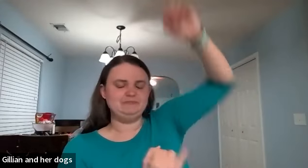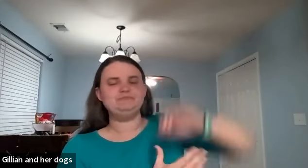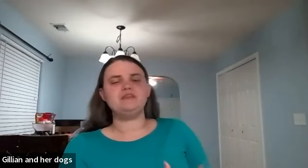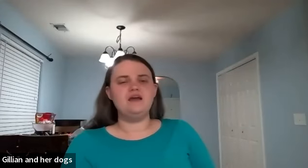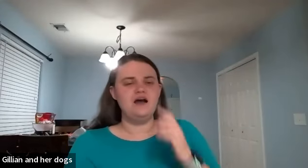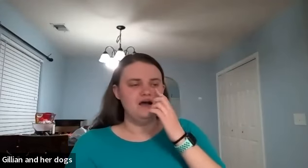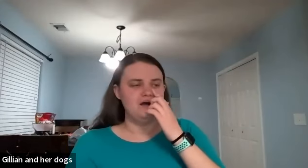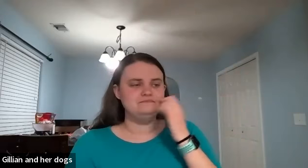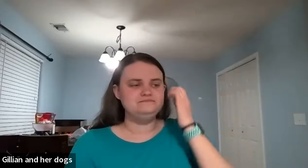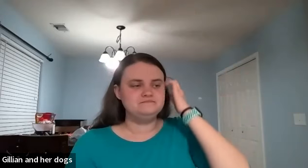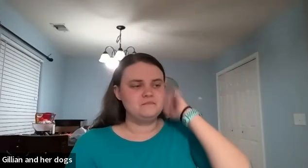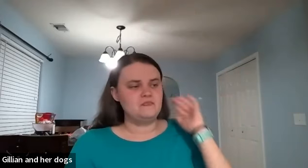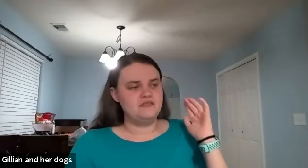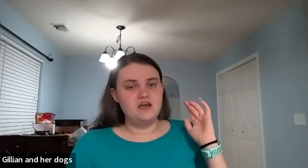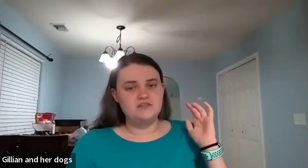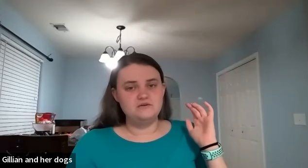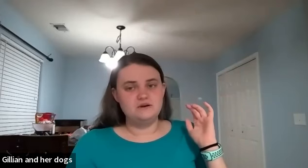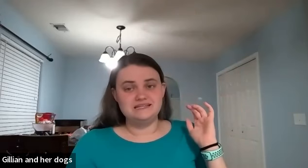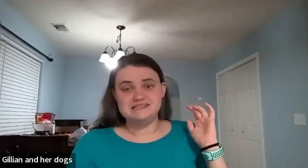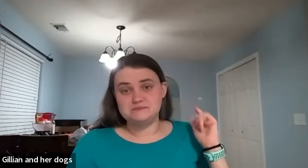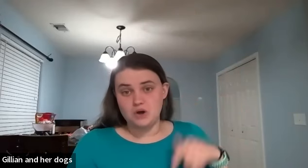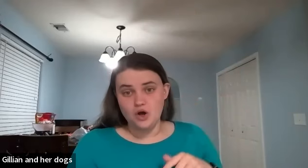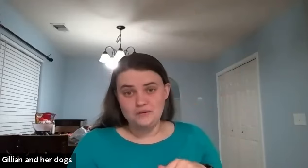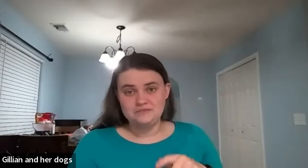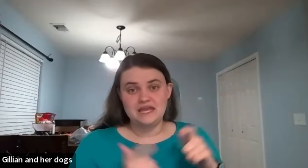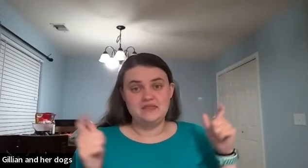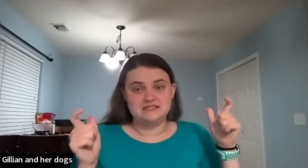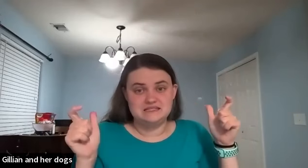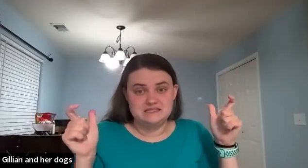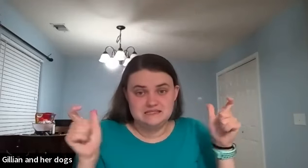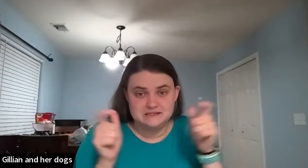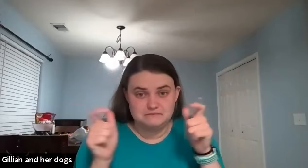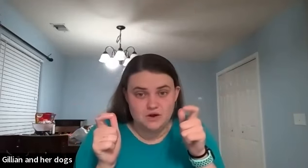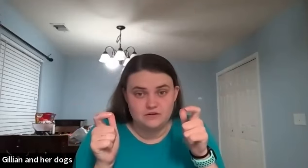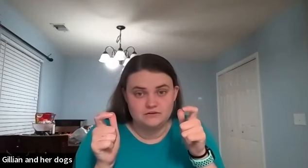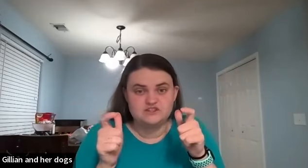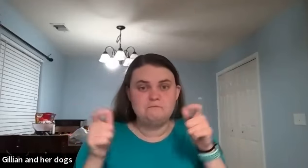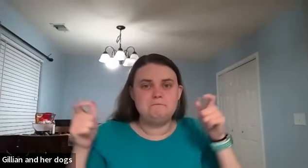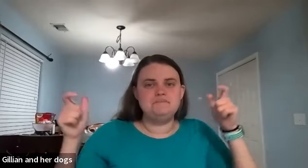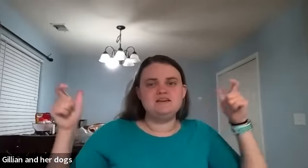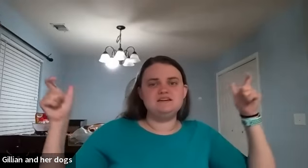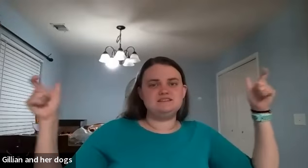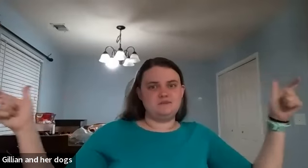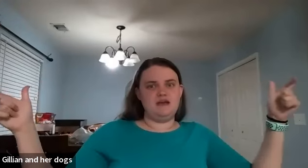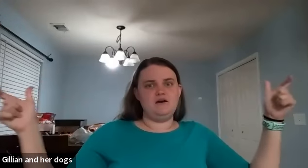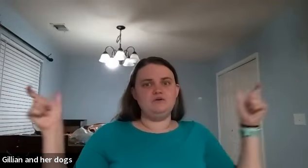um the other one is small and that's small so big is coming out